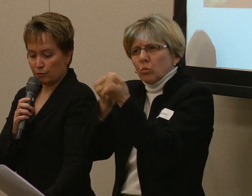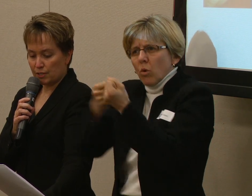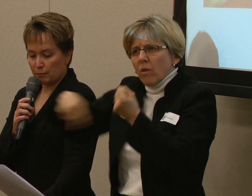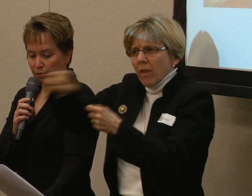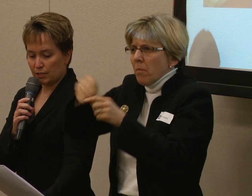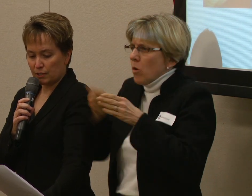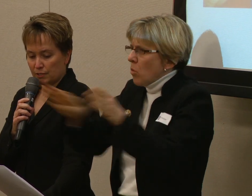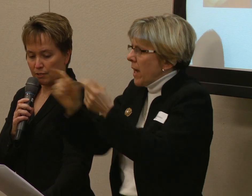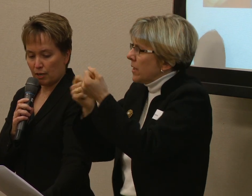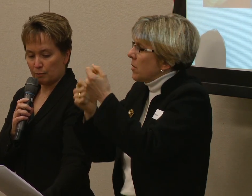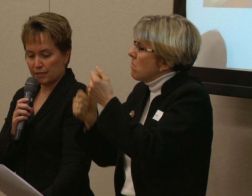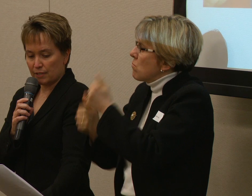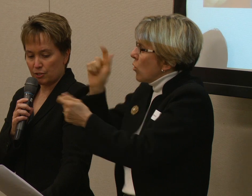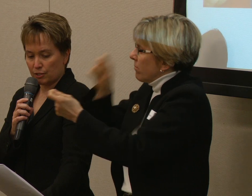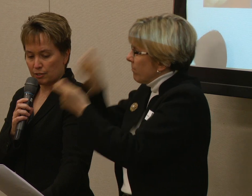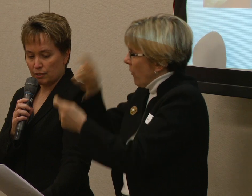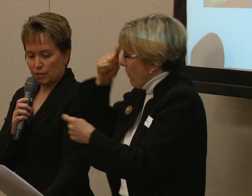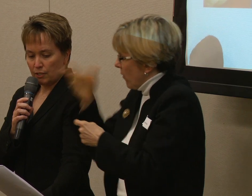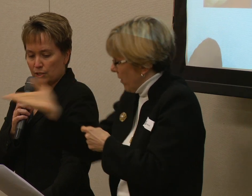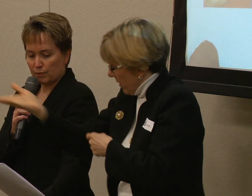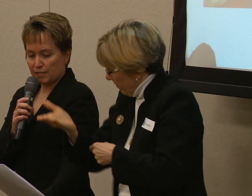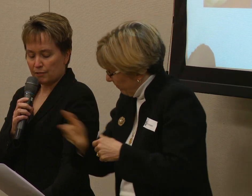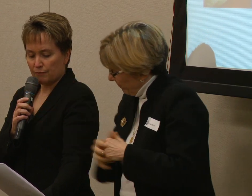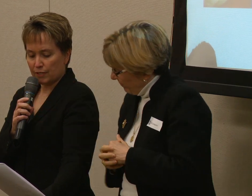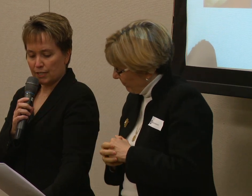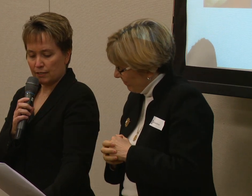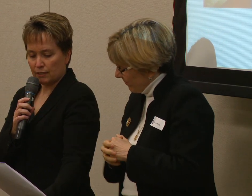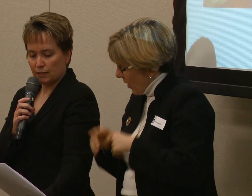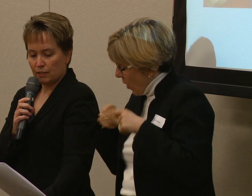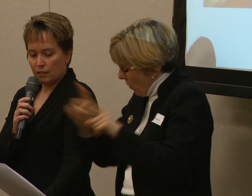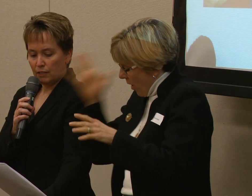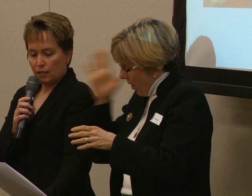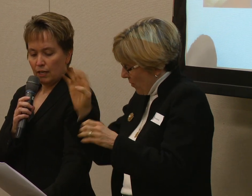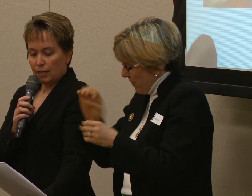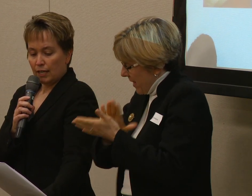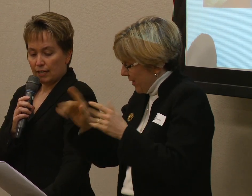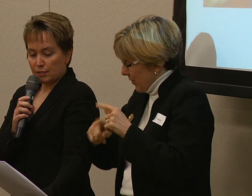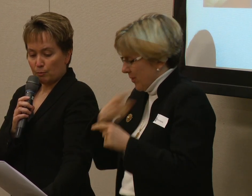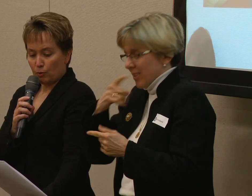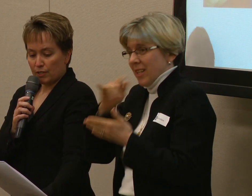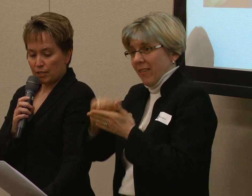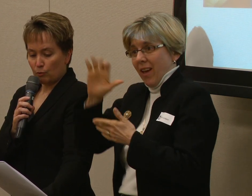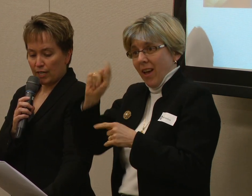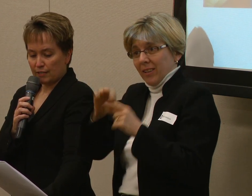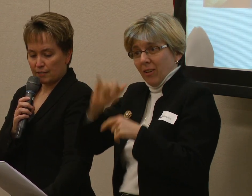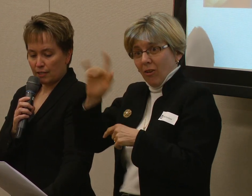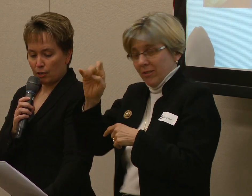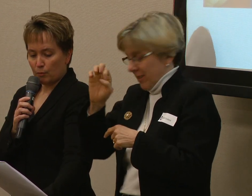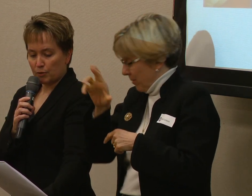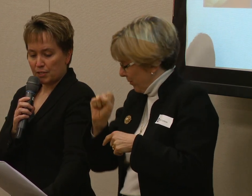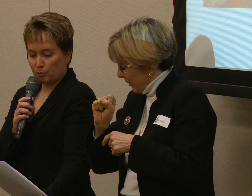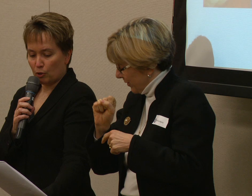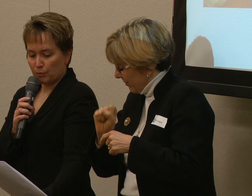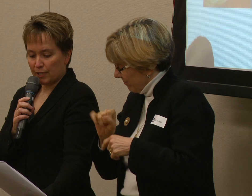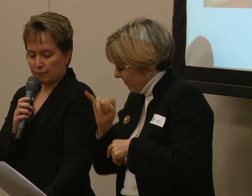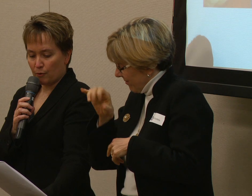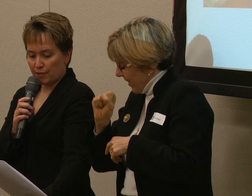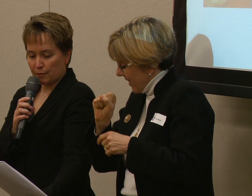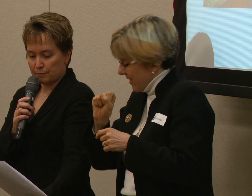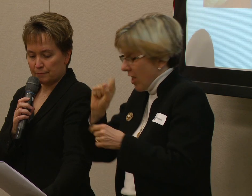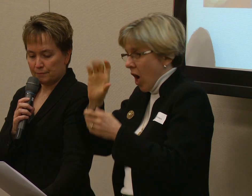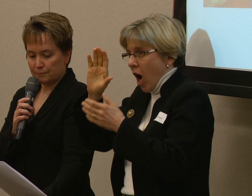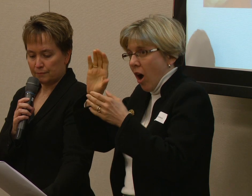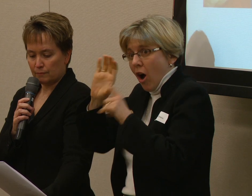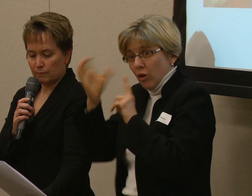ensure that those communities are positioned to receive funding and support in ways that are most appropriate